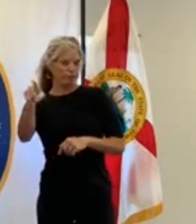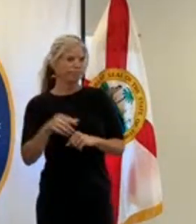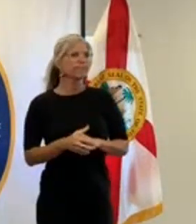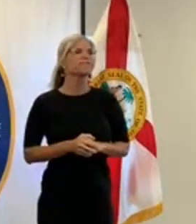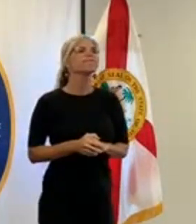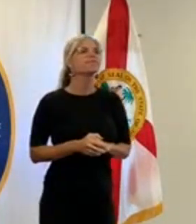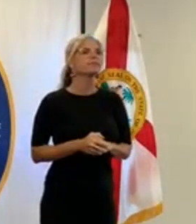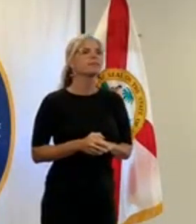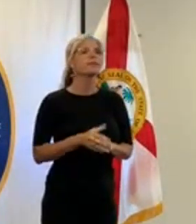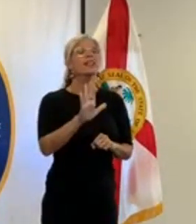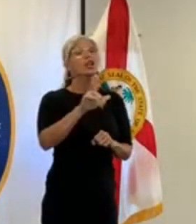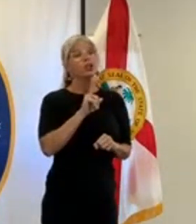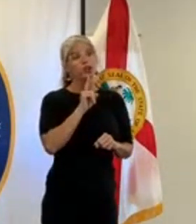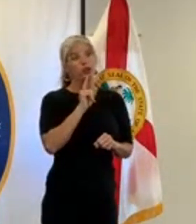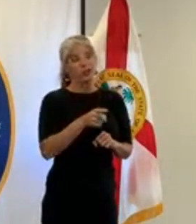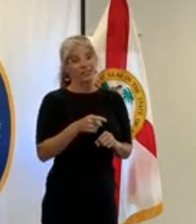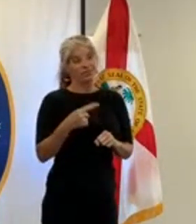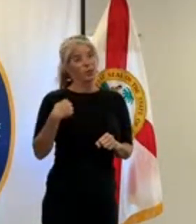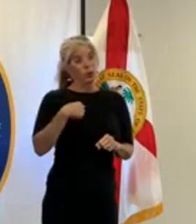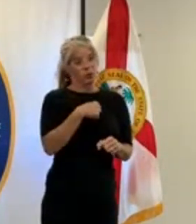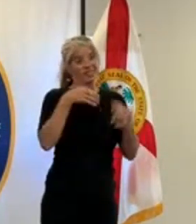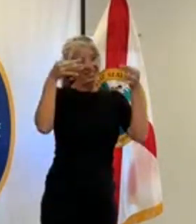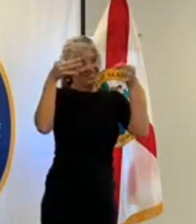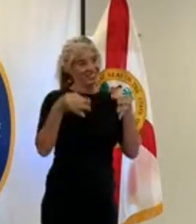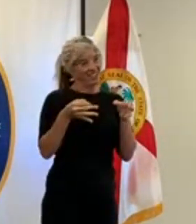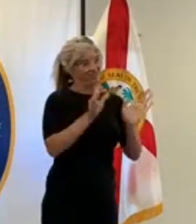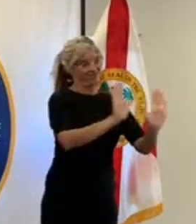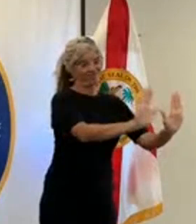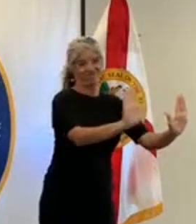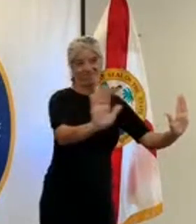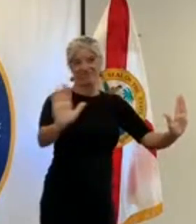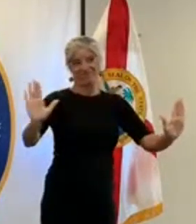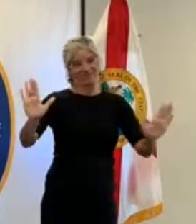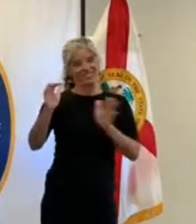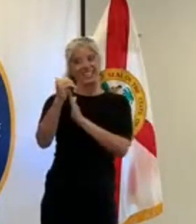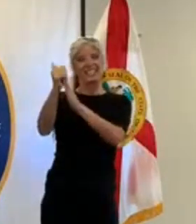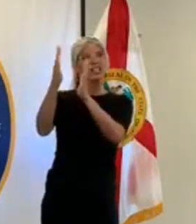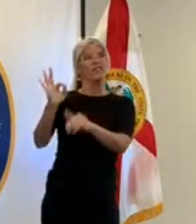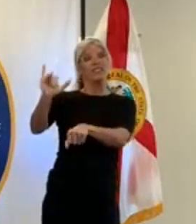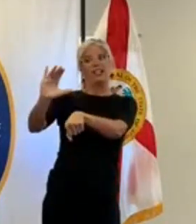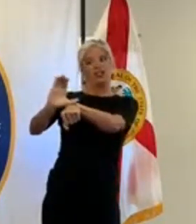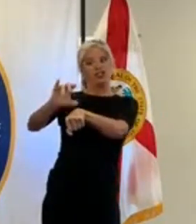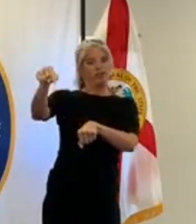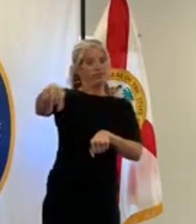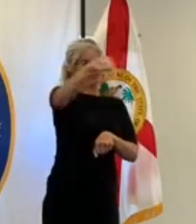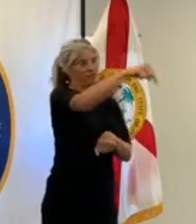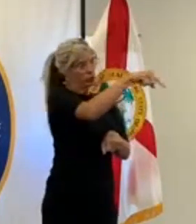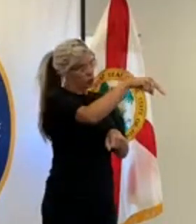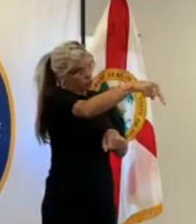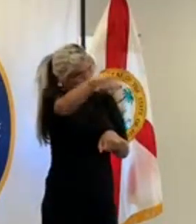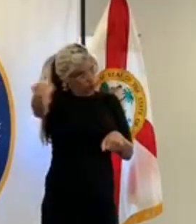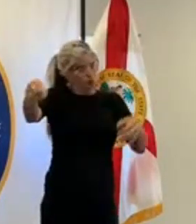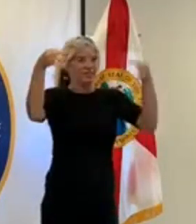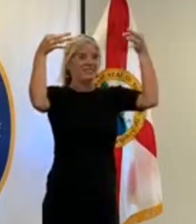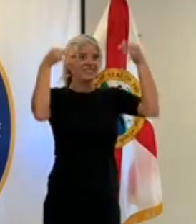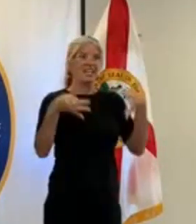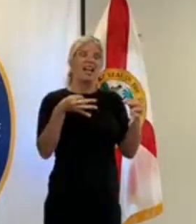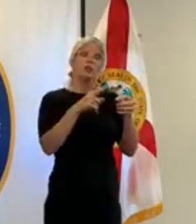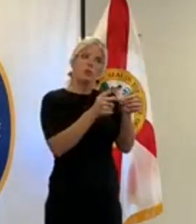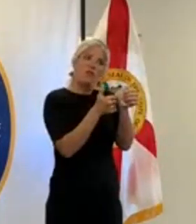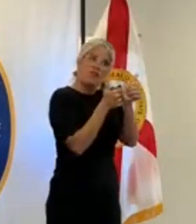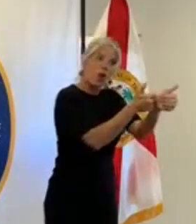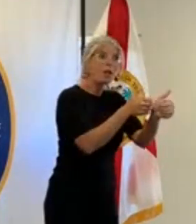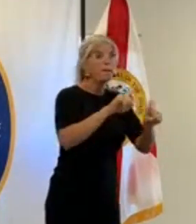left it up to uh each leadership of each church uh that's out there but to follow and highly encourage them to follow the cdc's